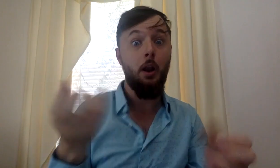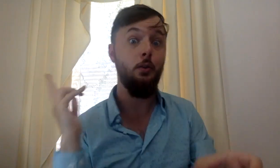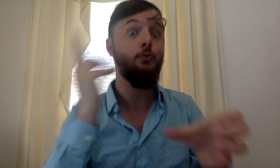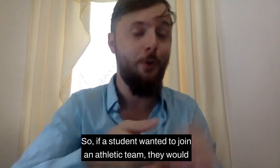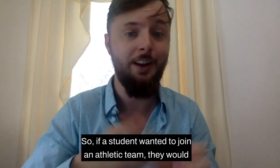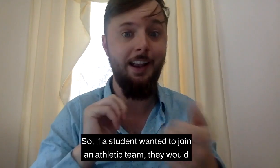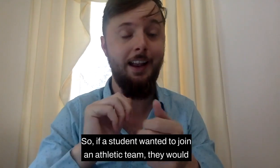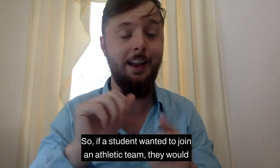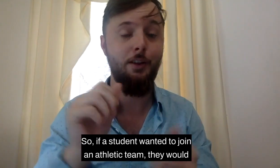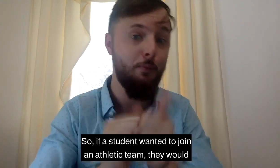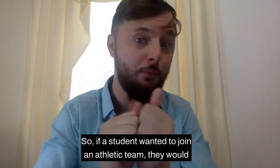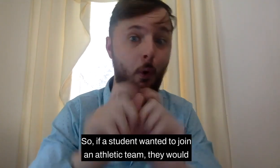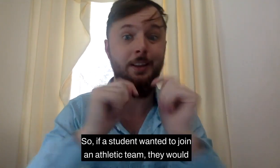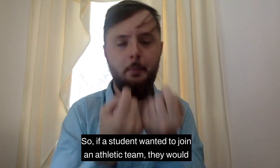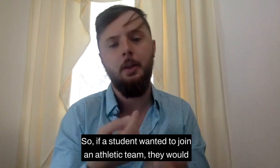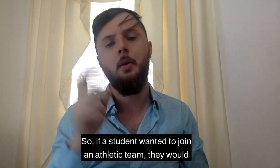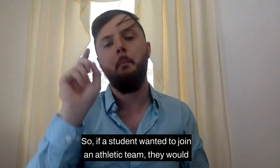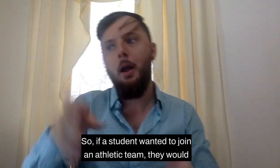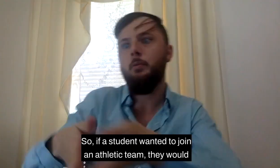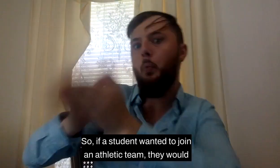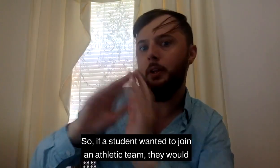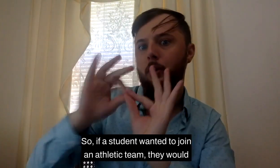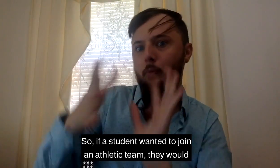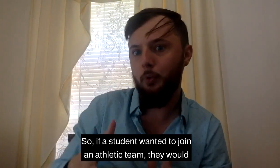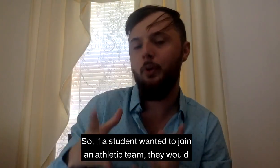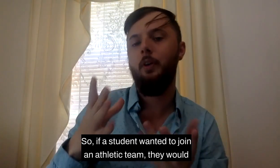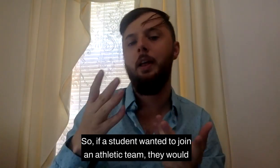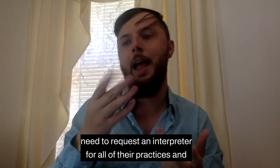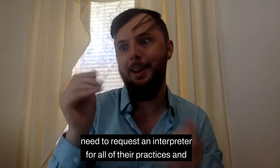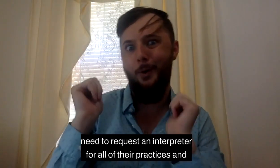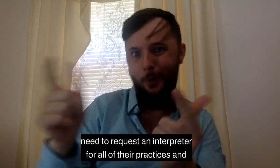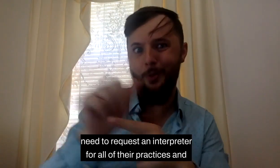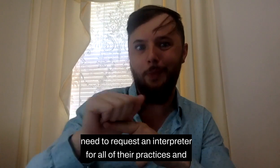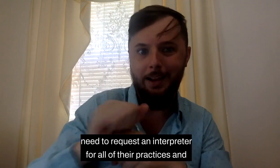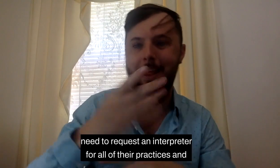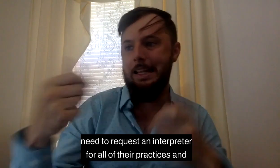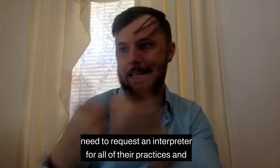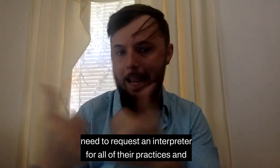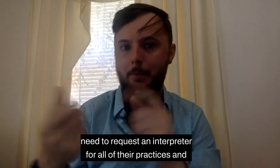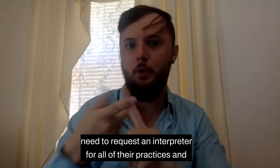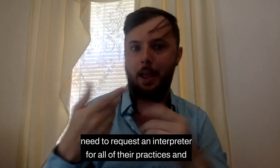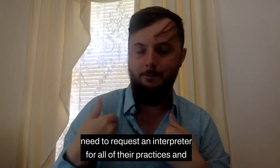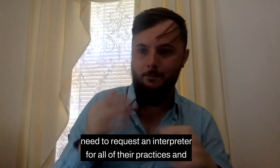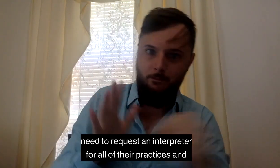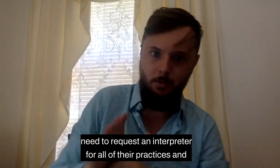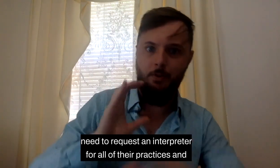So if a student wanted to join an athletic team, they would need to request an interpreter for all of their